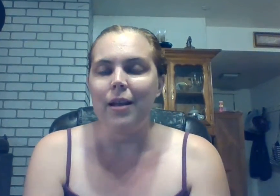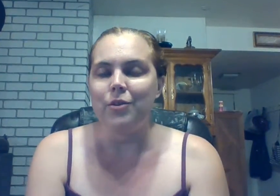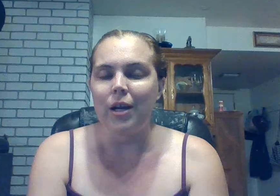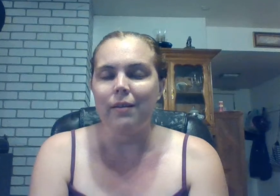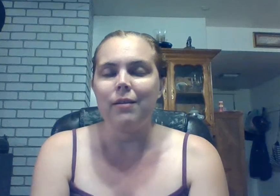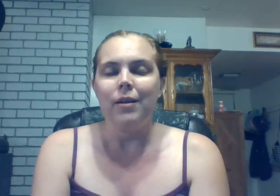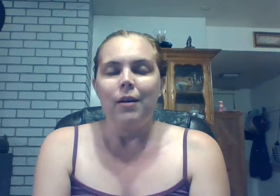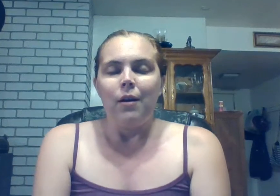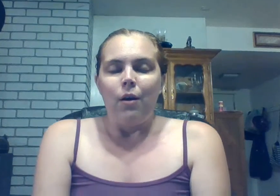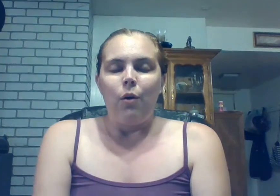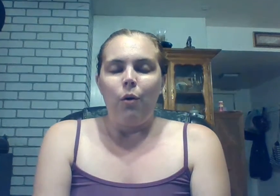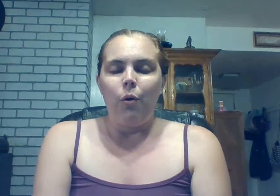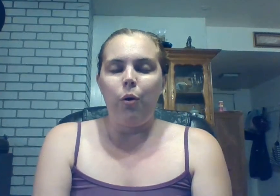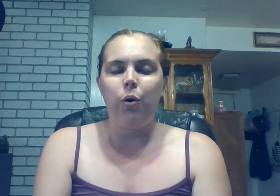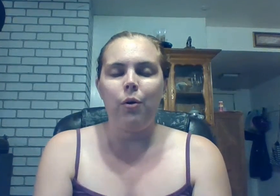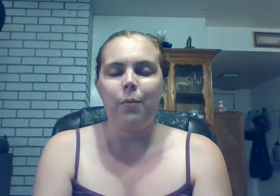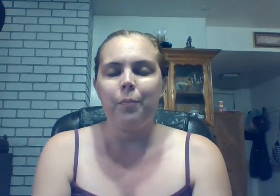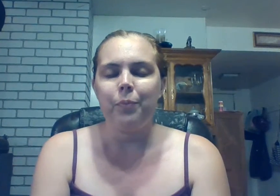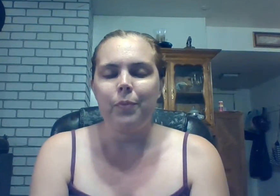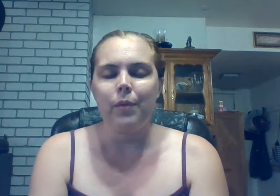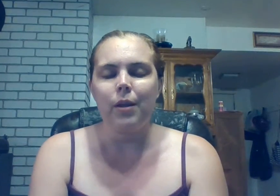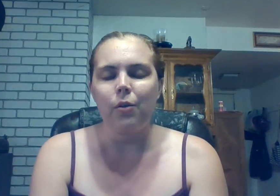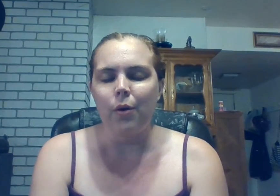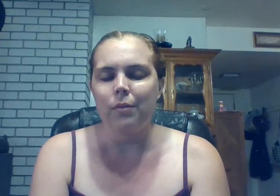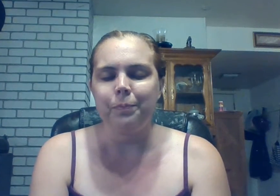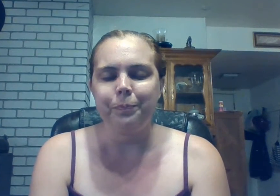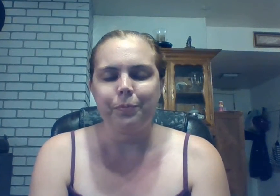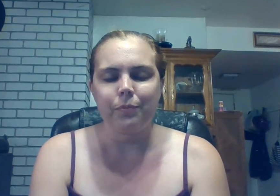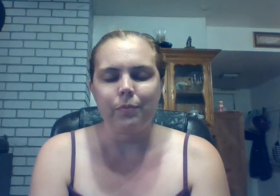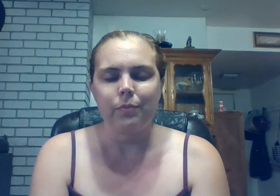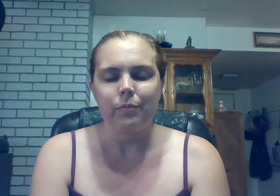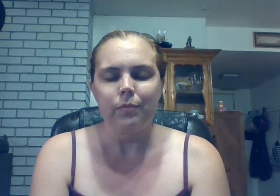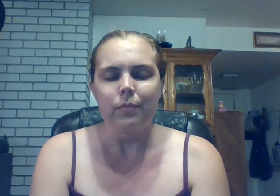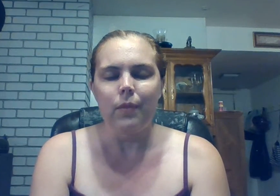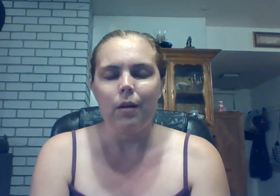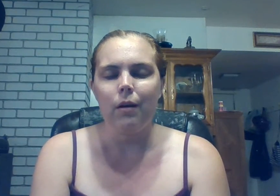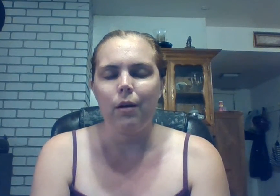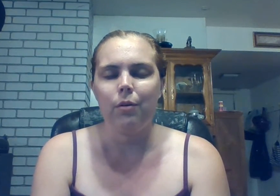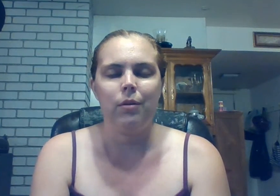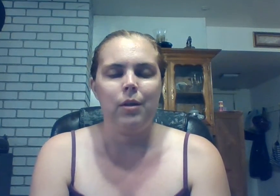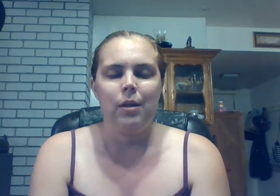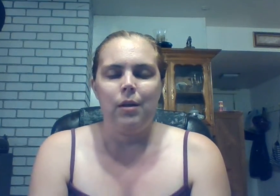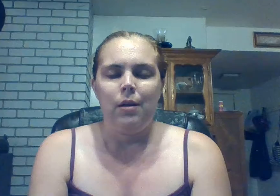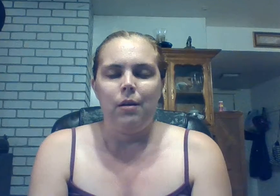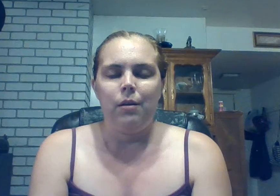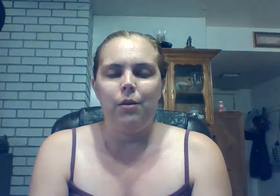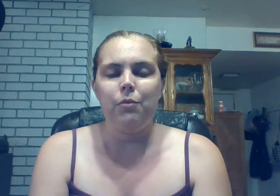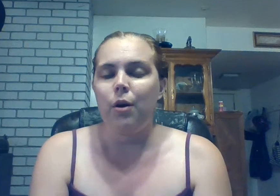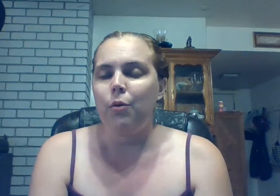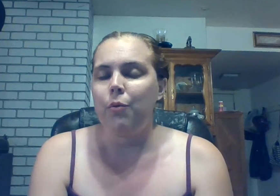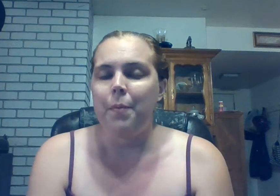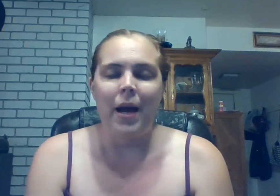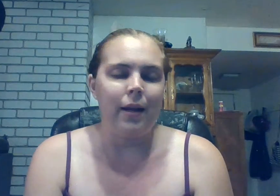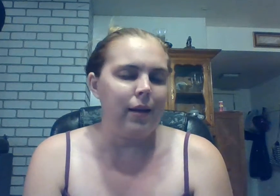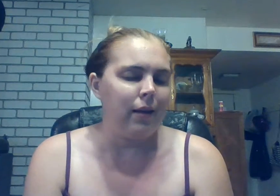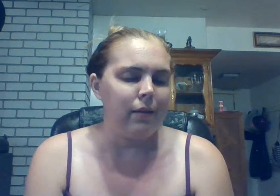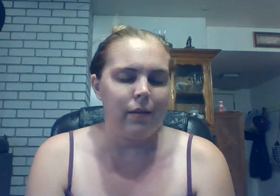and just dear lord oh you know the bad days